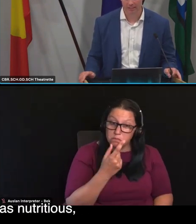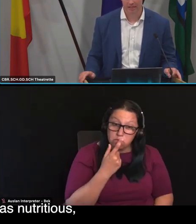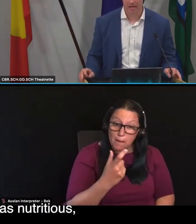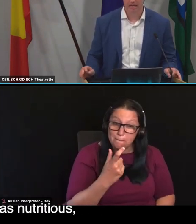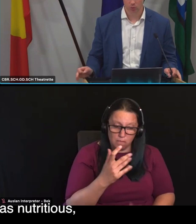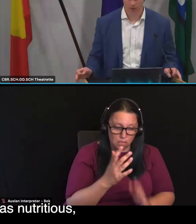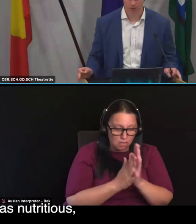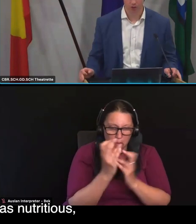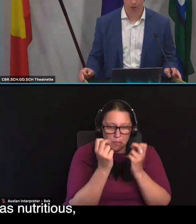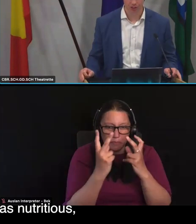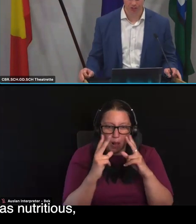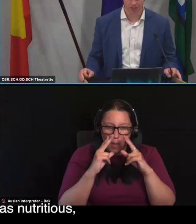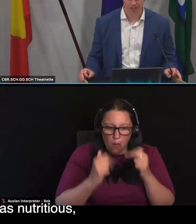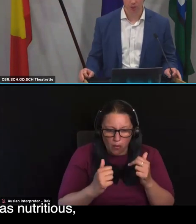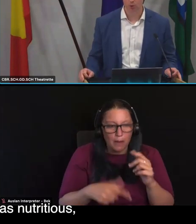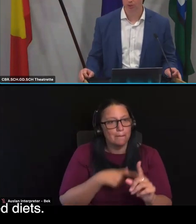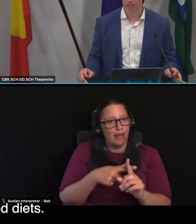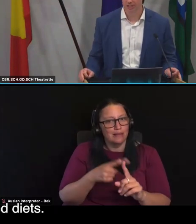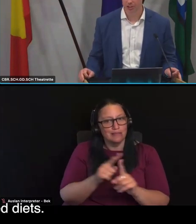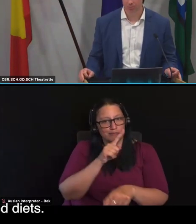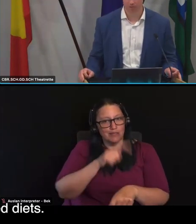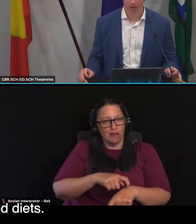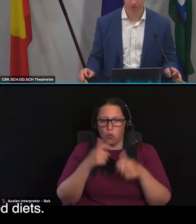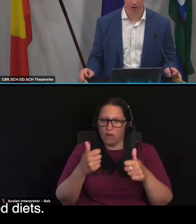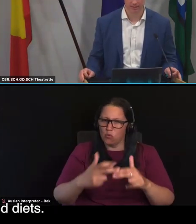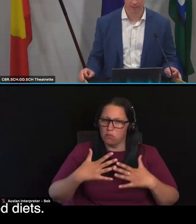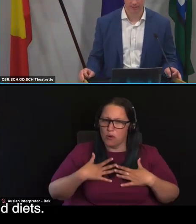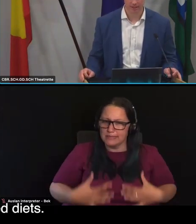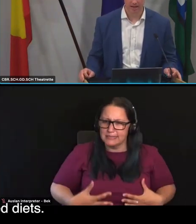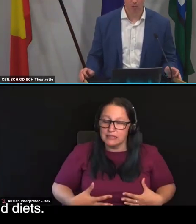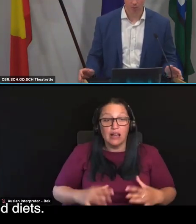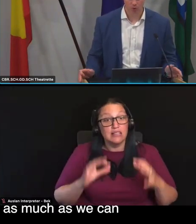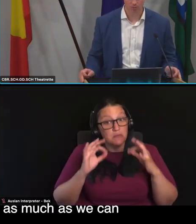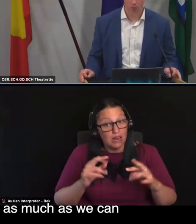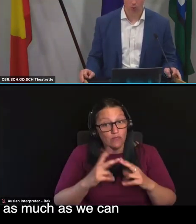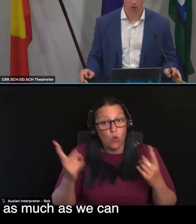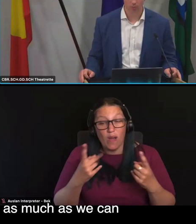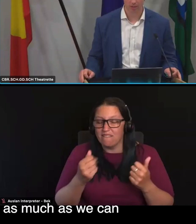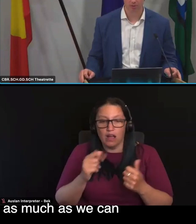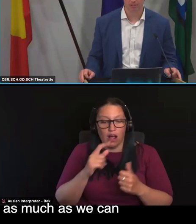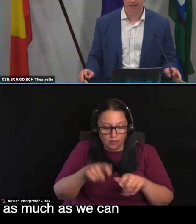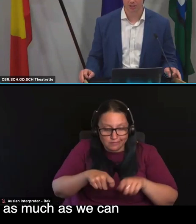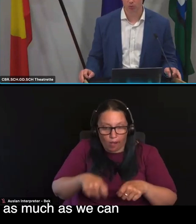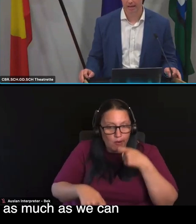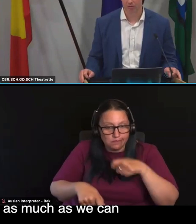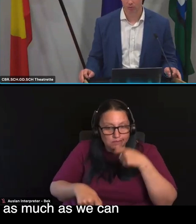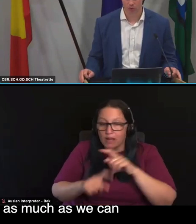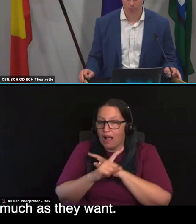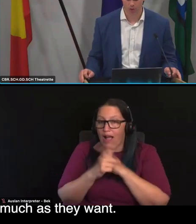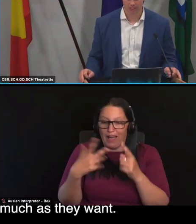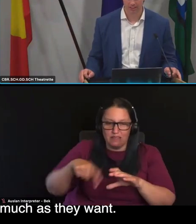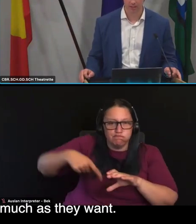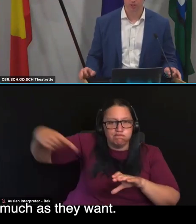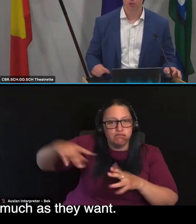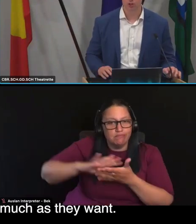appetising, as well as nutritious, including texture-modified diets. And we want to support older people as much as we can